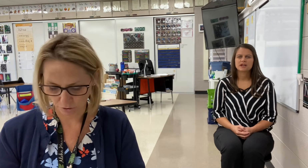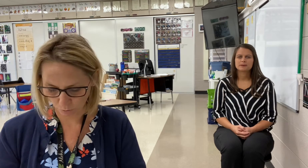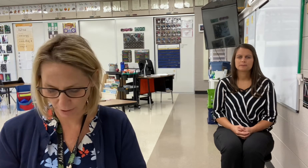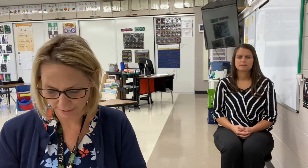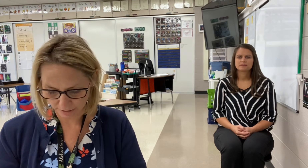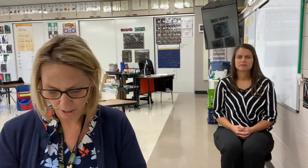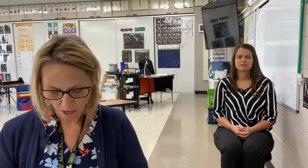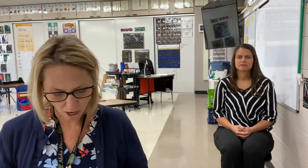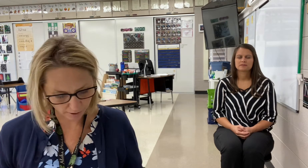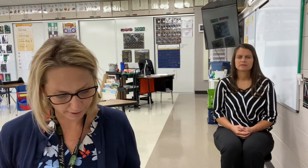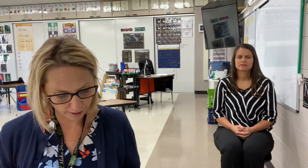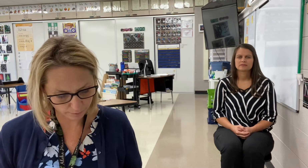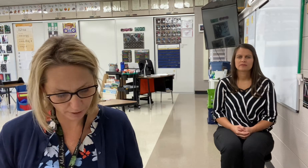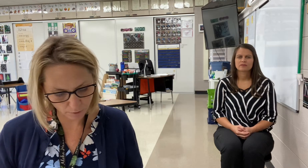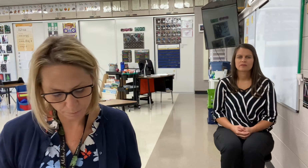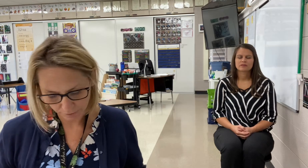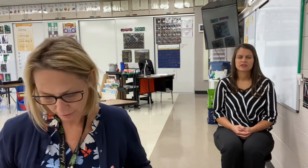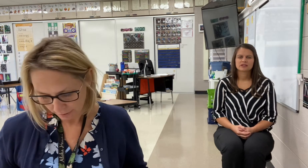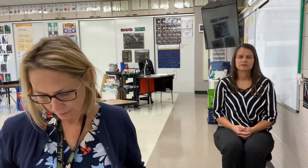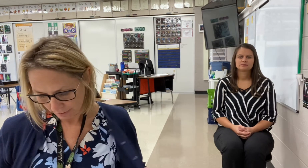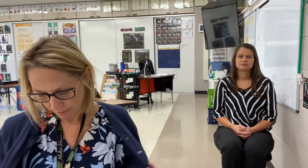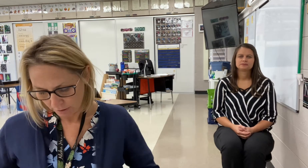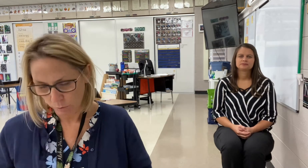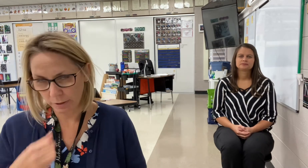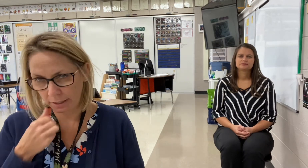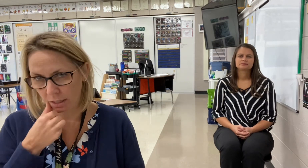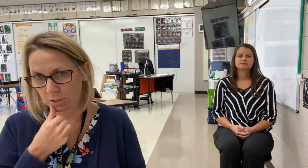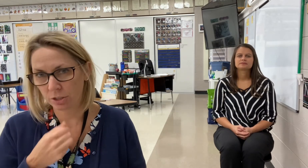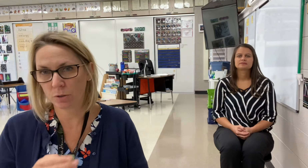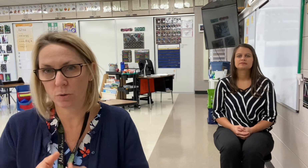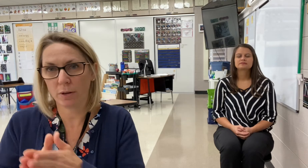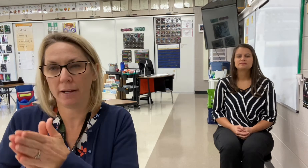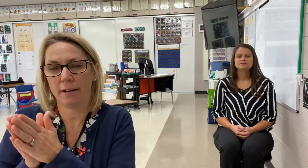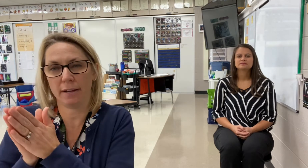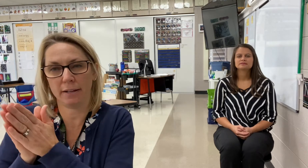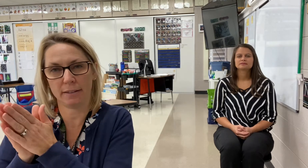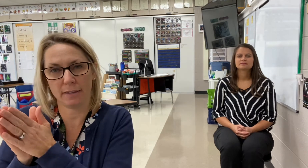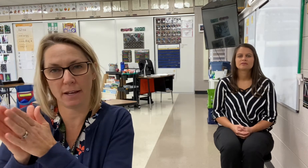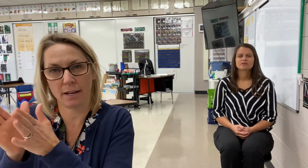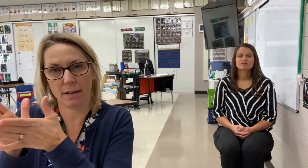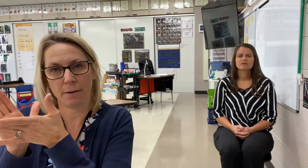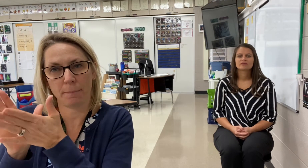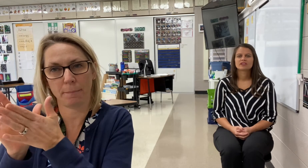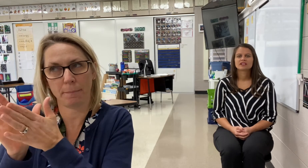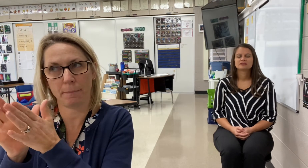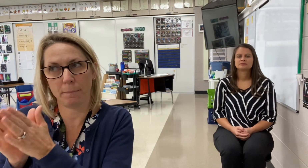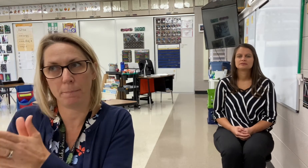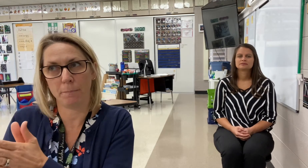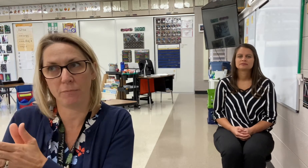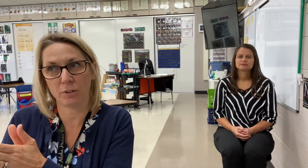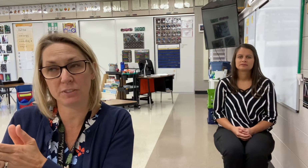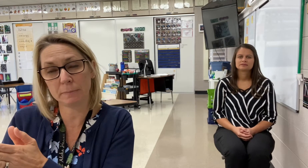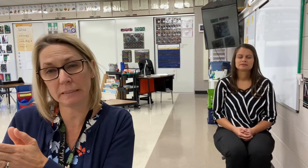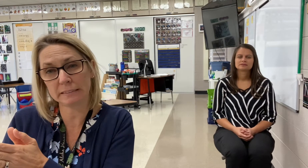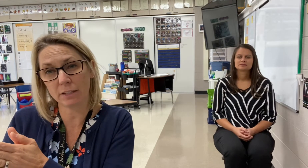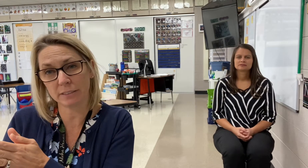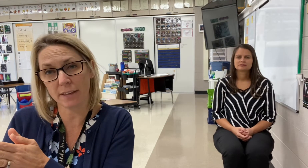Great. All right. Here we go. We're going to do the first and middle sound together